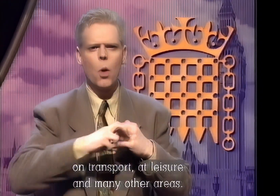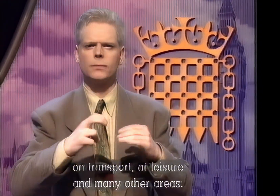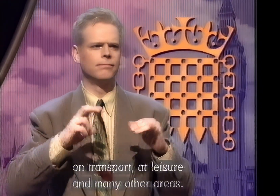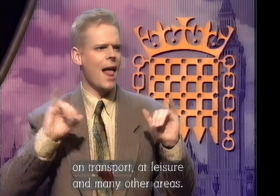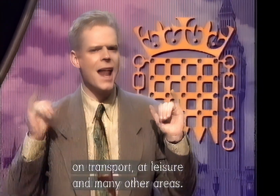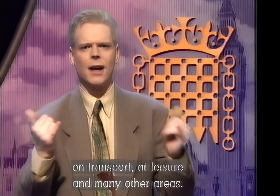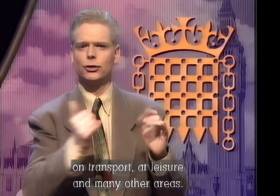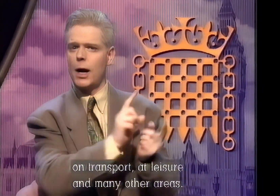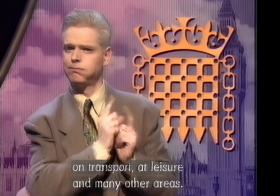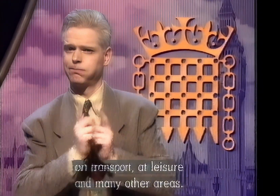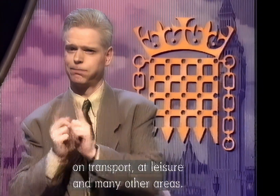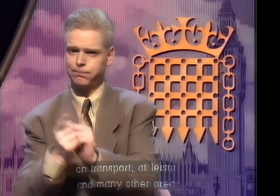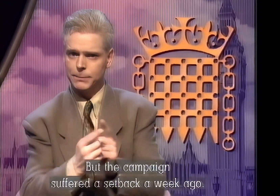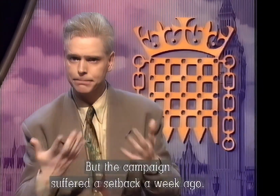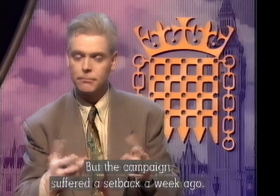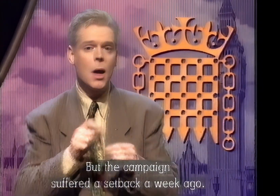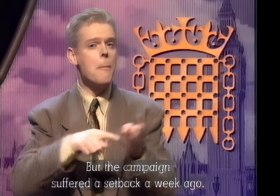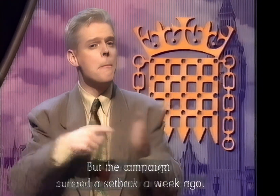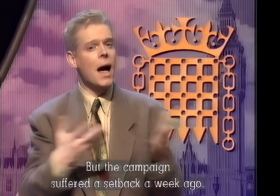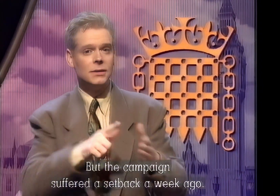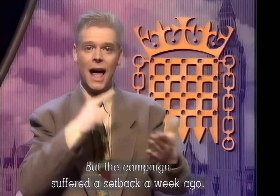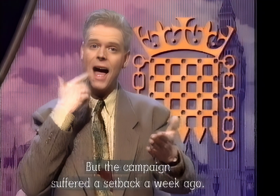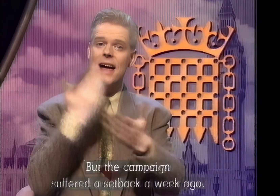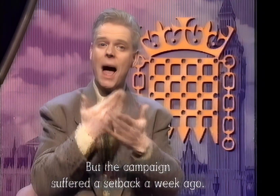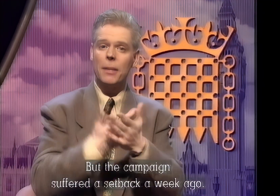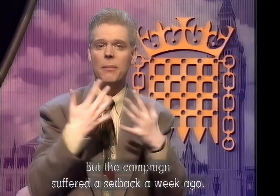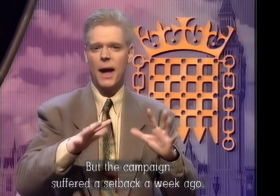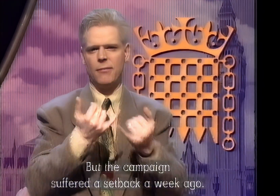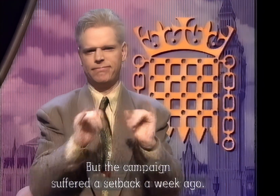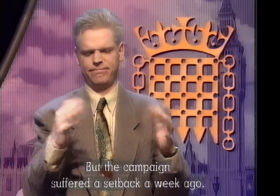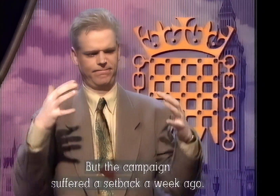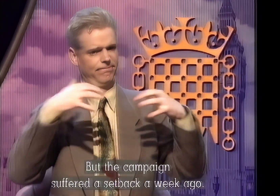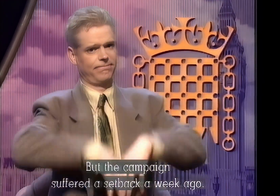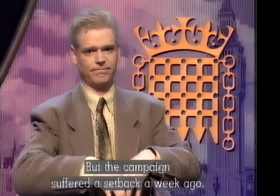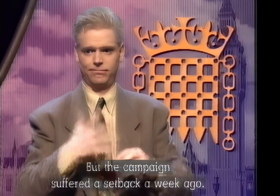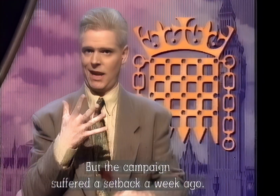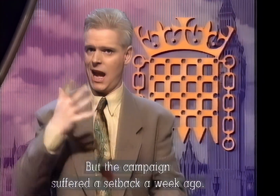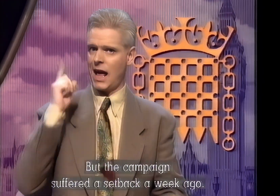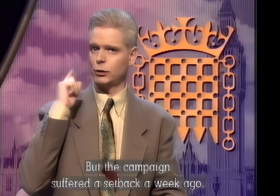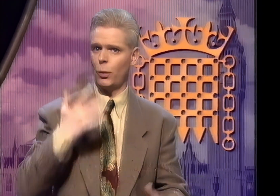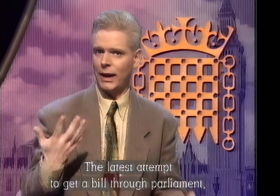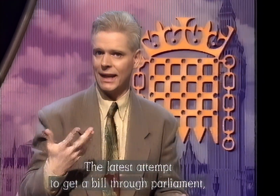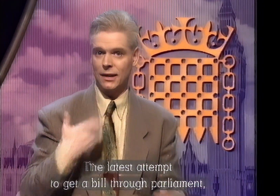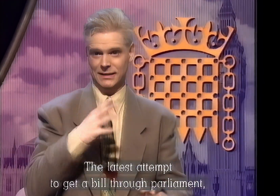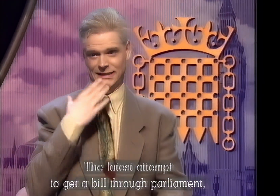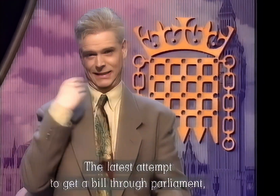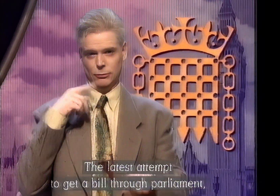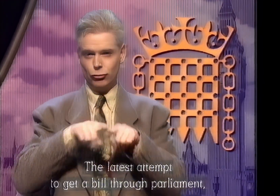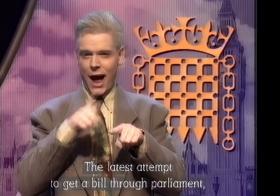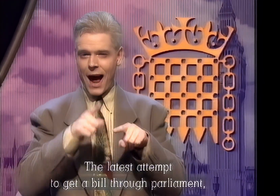At leisure. And many other areas. But the campaign suffered a setback a week ago. The latest